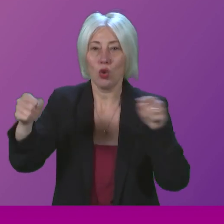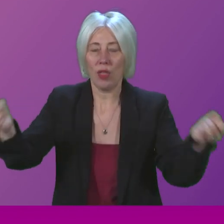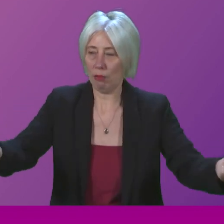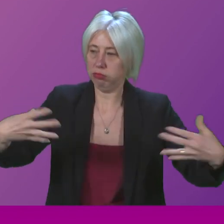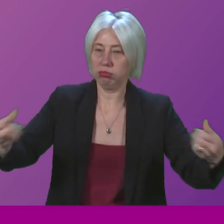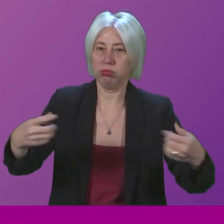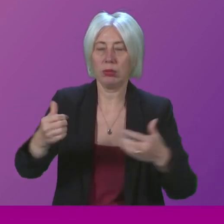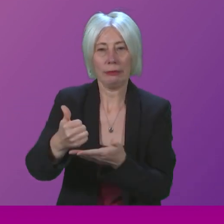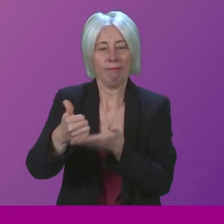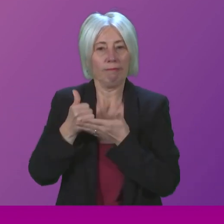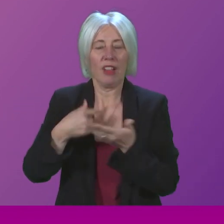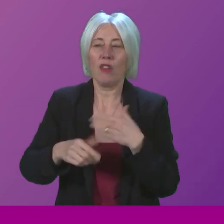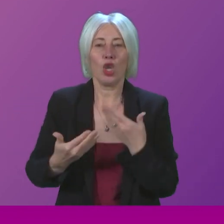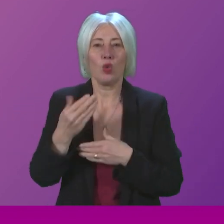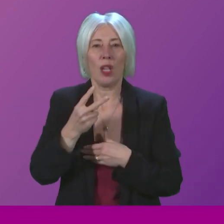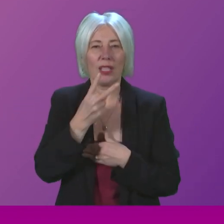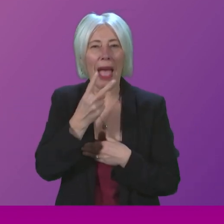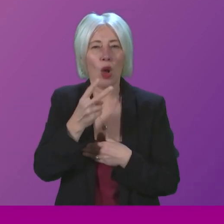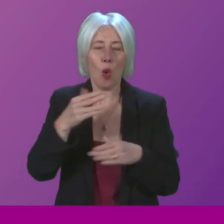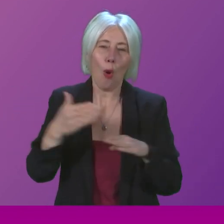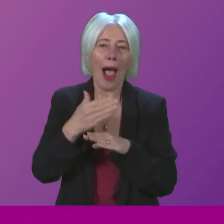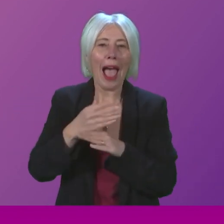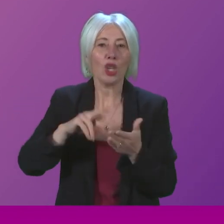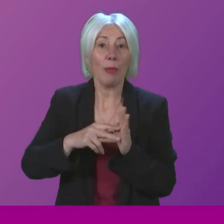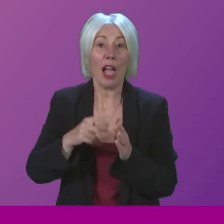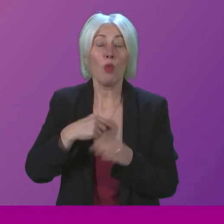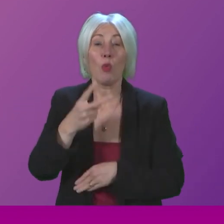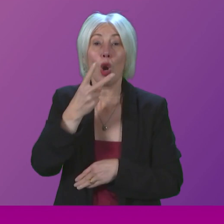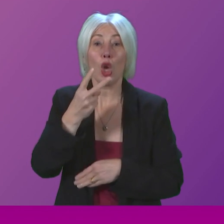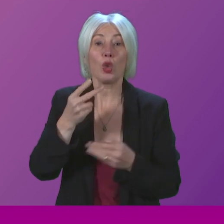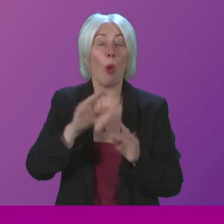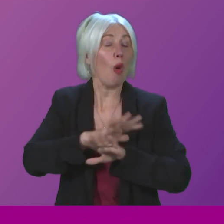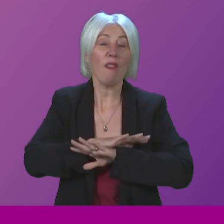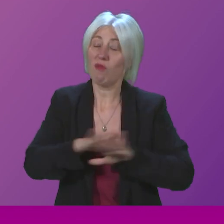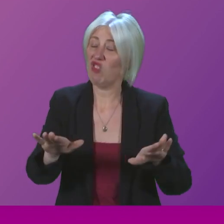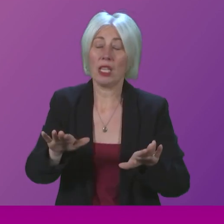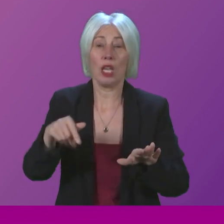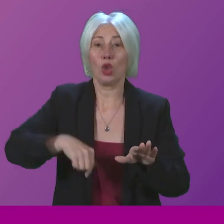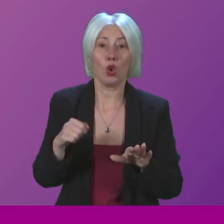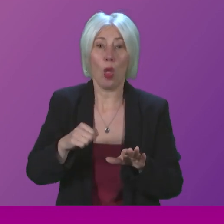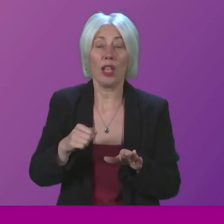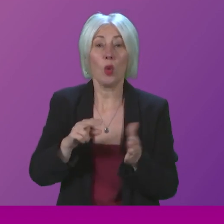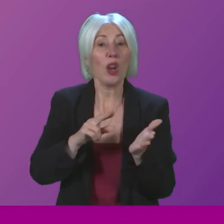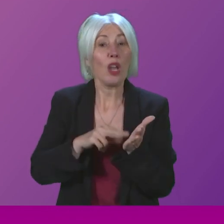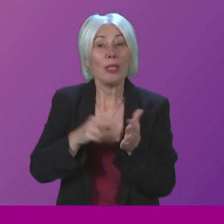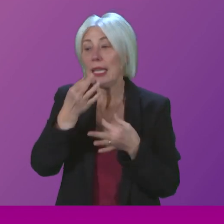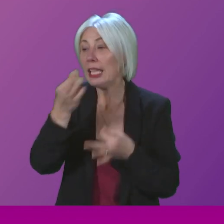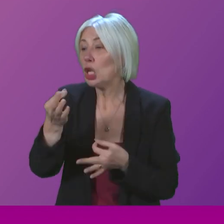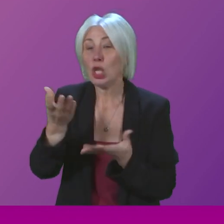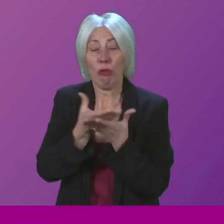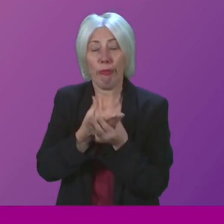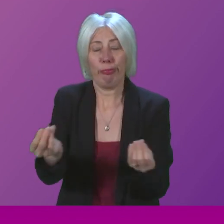a refreshed tobacco action plan. So we are determined to create a smoke-free Scotland where nicotine addiction is a thing of the past.